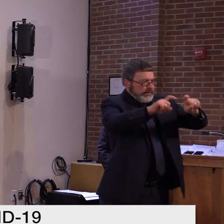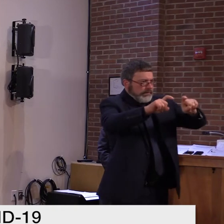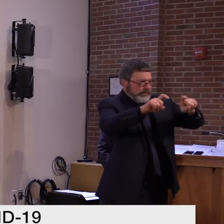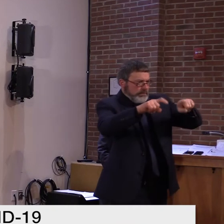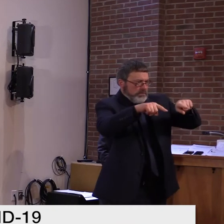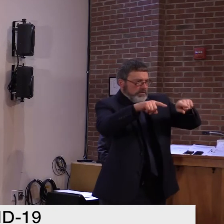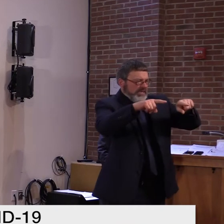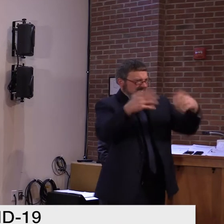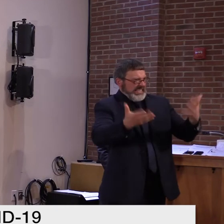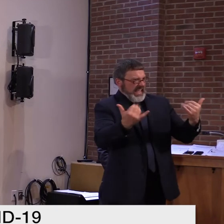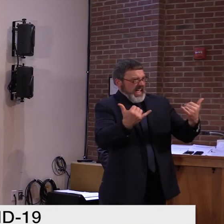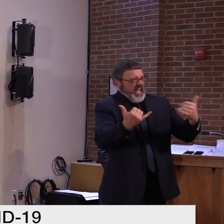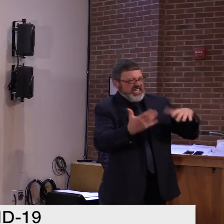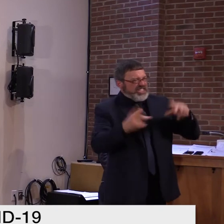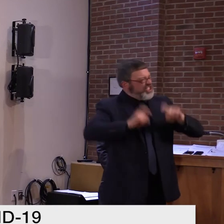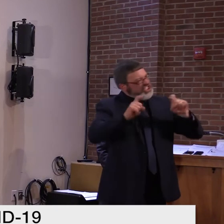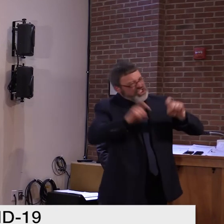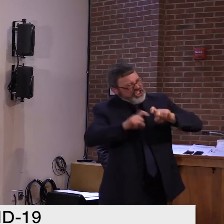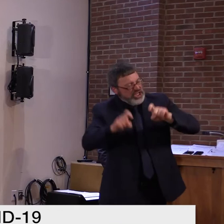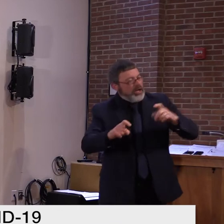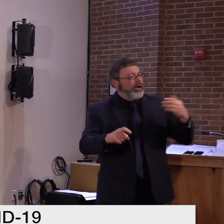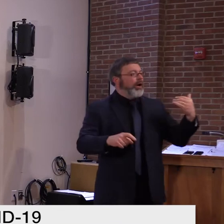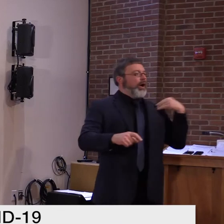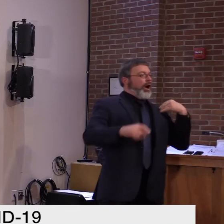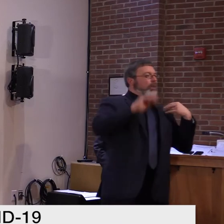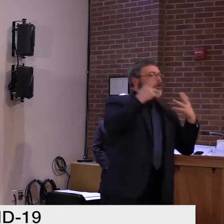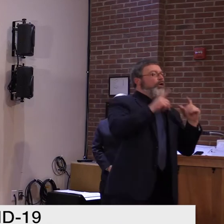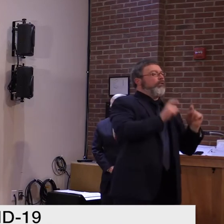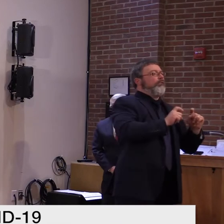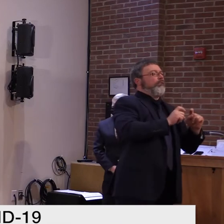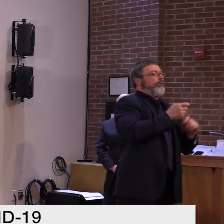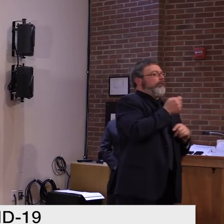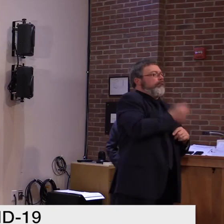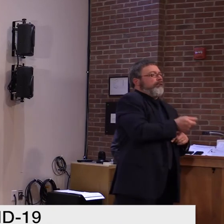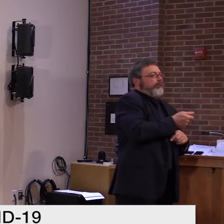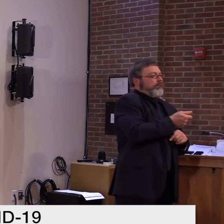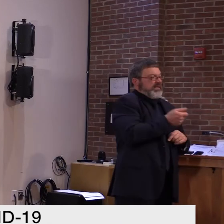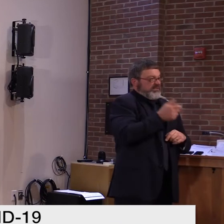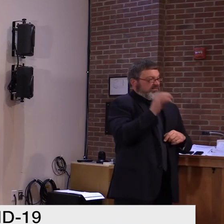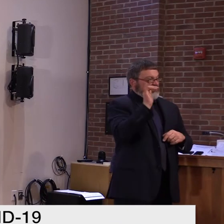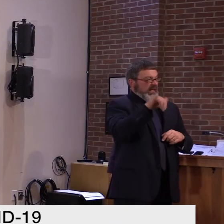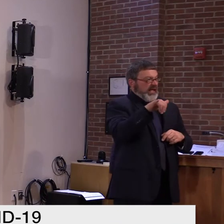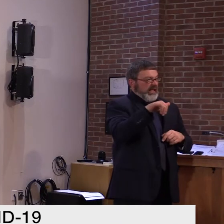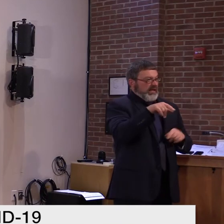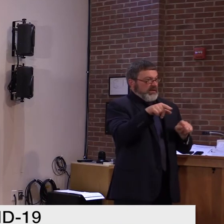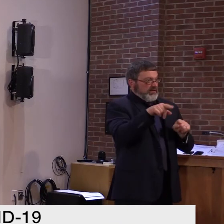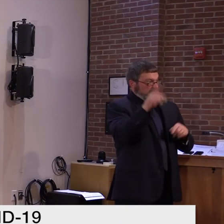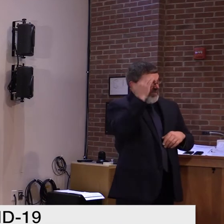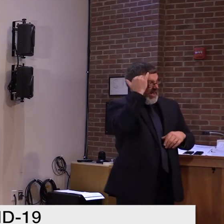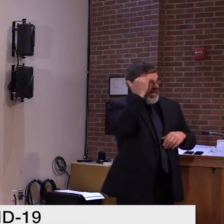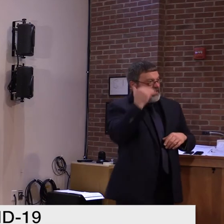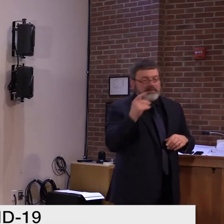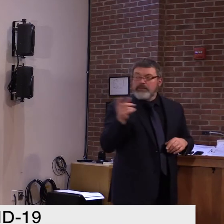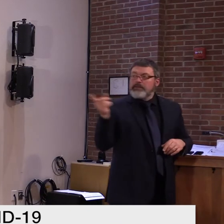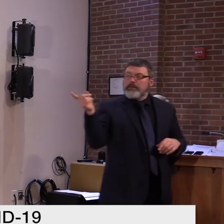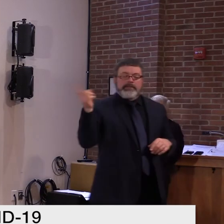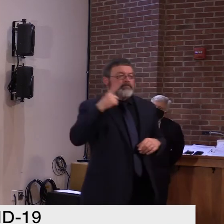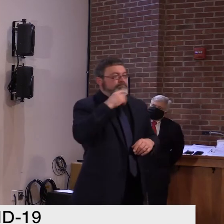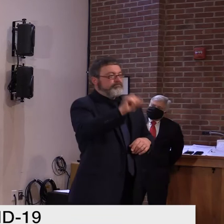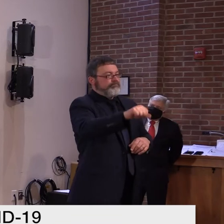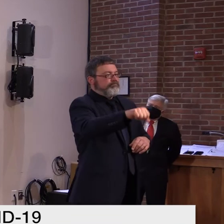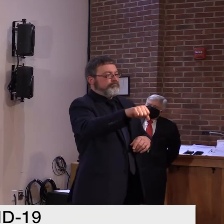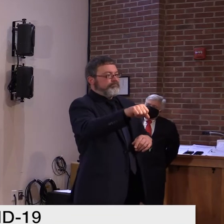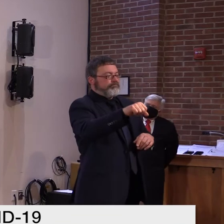I can always count on you for a challenging question, Kat. This one doesn't have a straightforward answer, but I can give you my